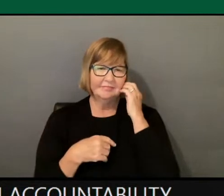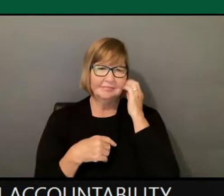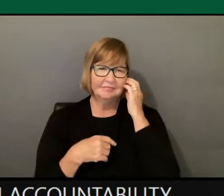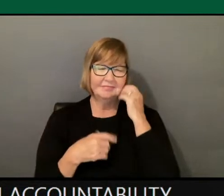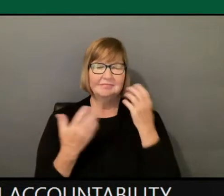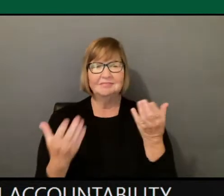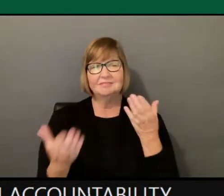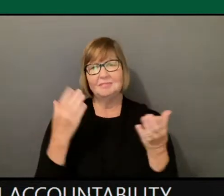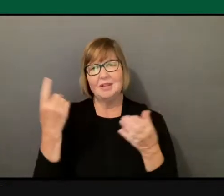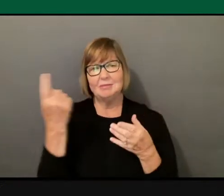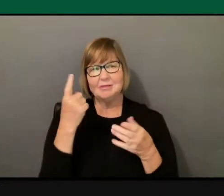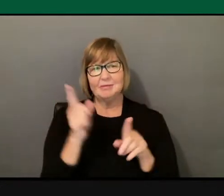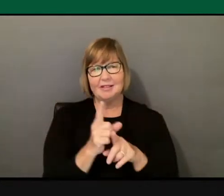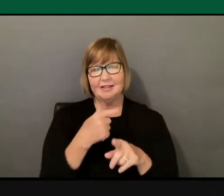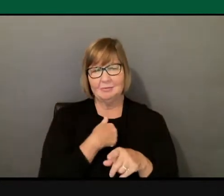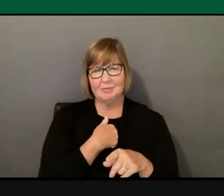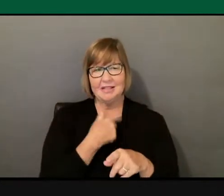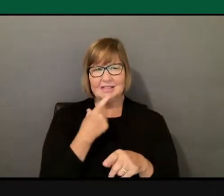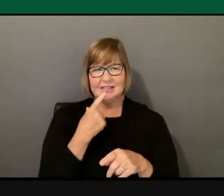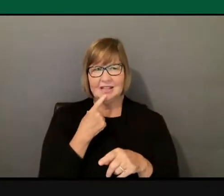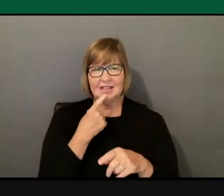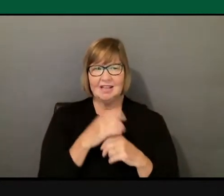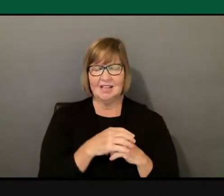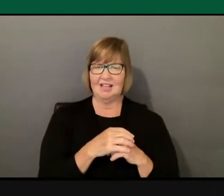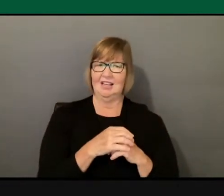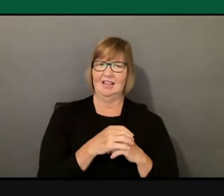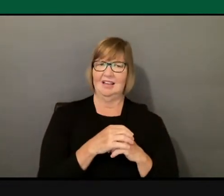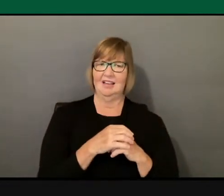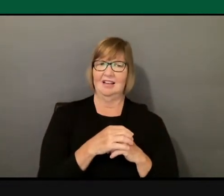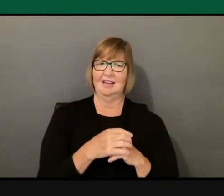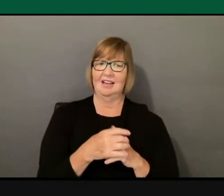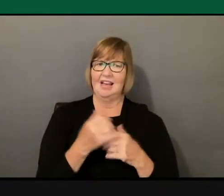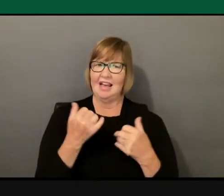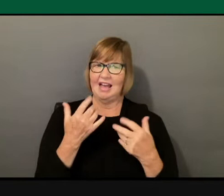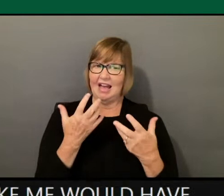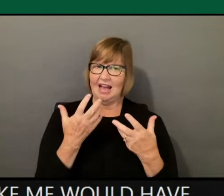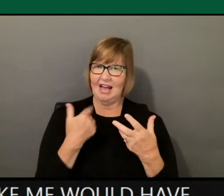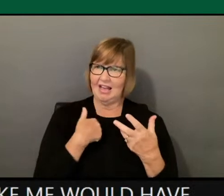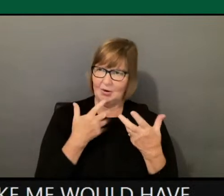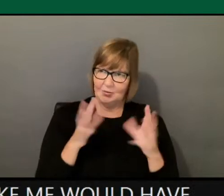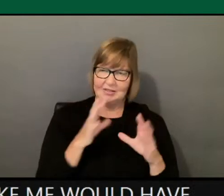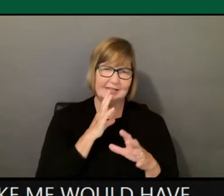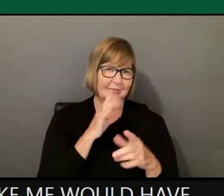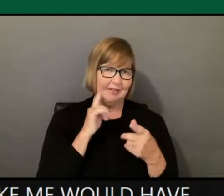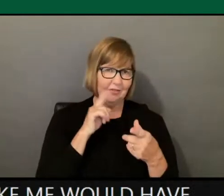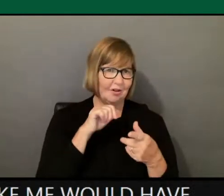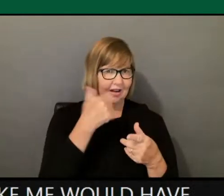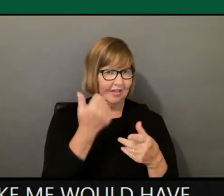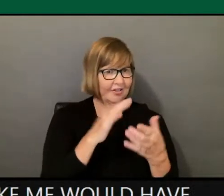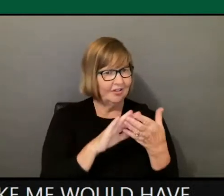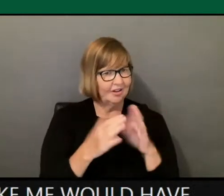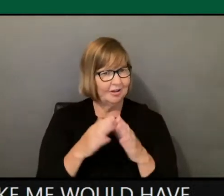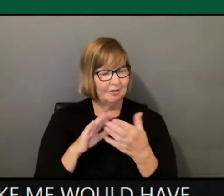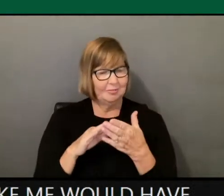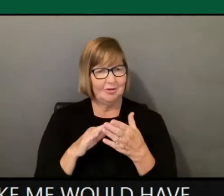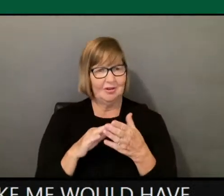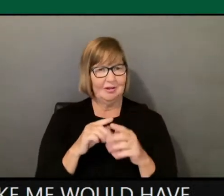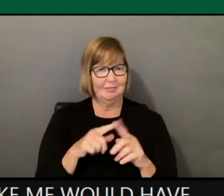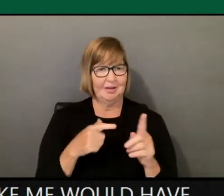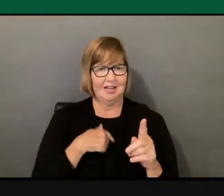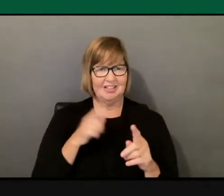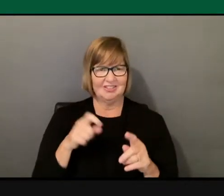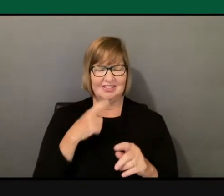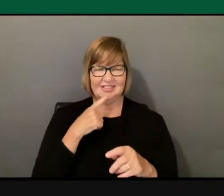someone like me would have said, oh, I don't want to speak for another community or something like that. But I should have said,